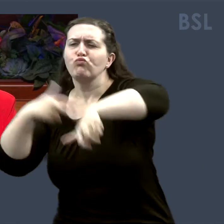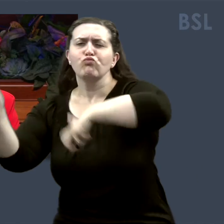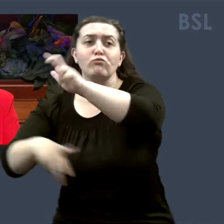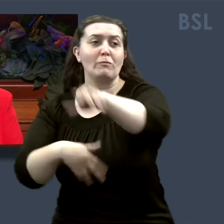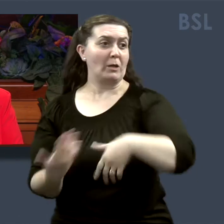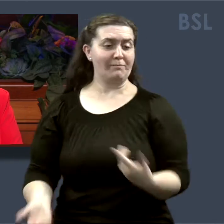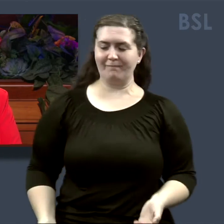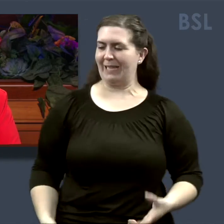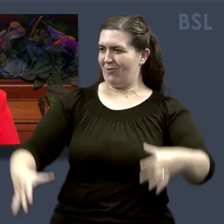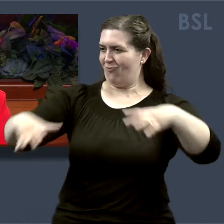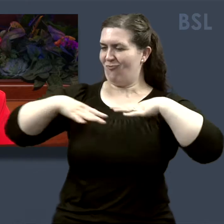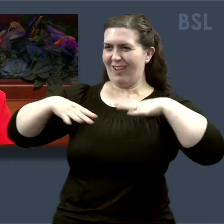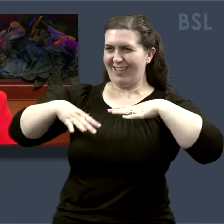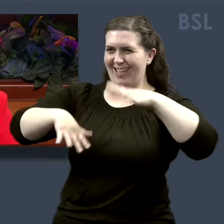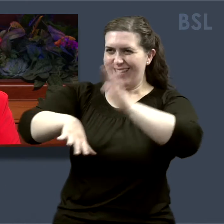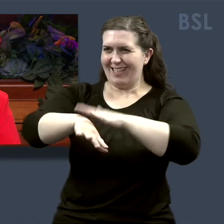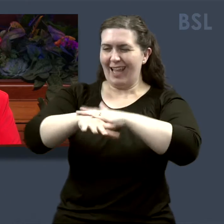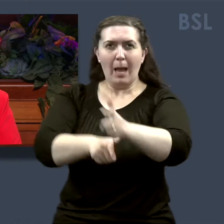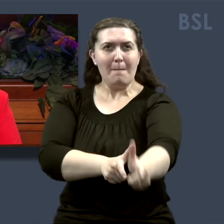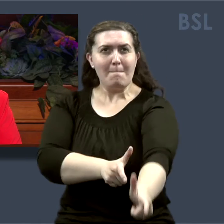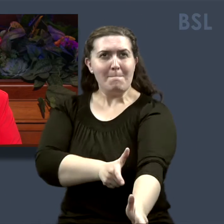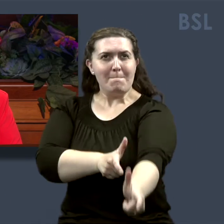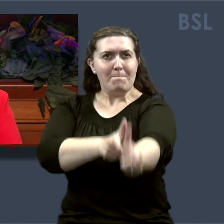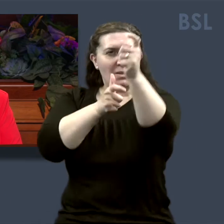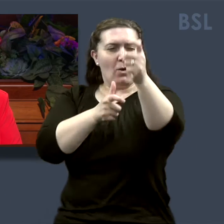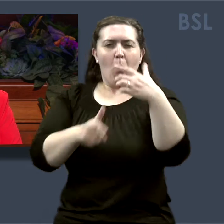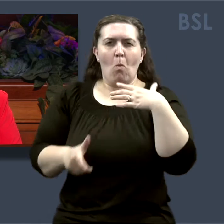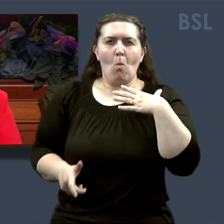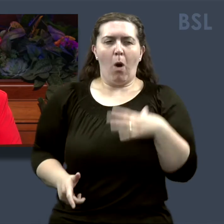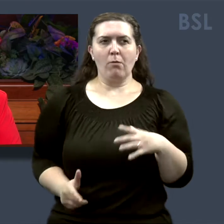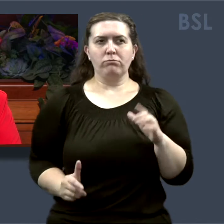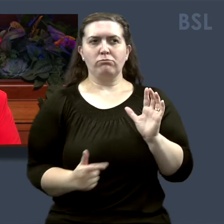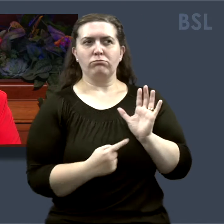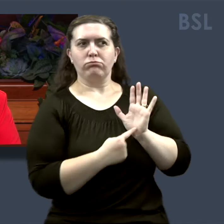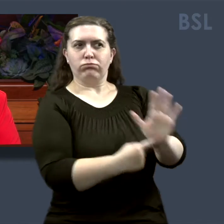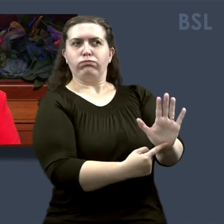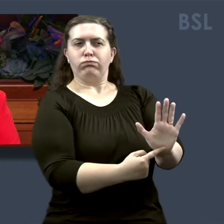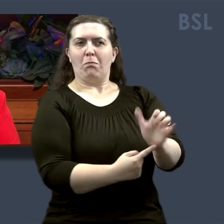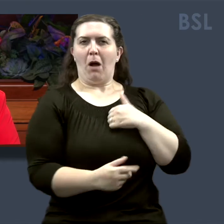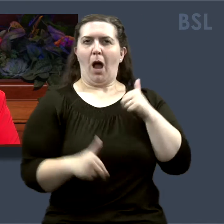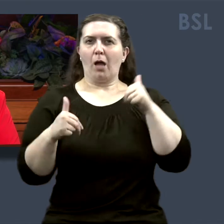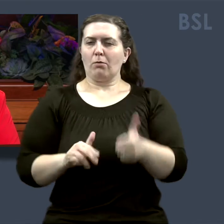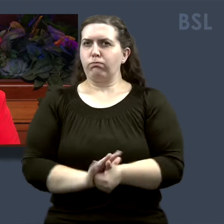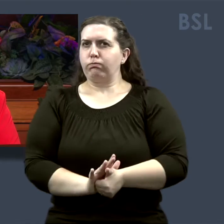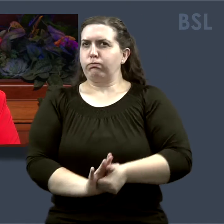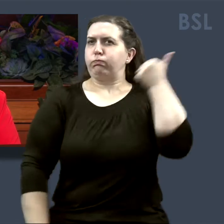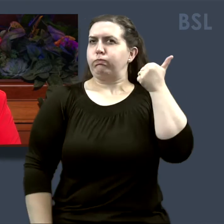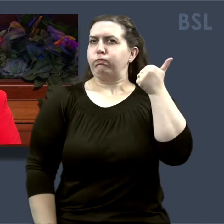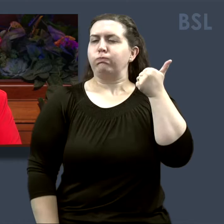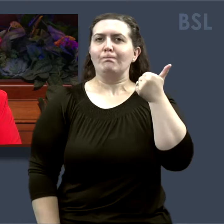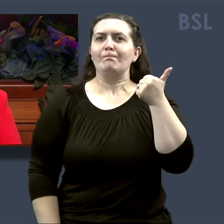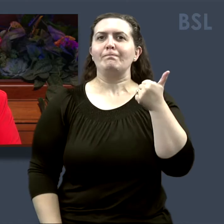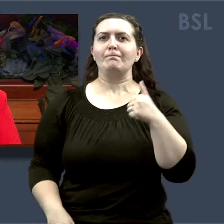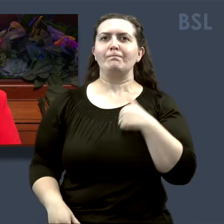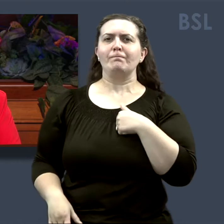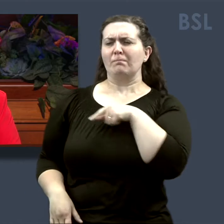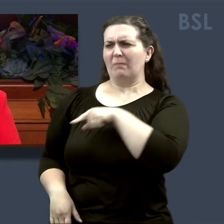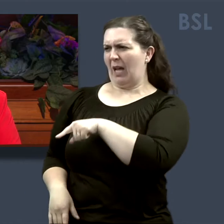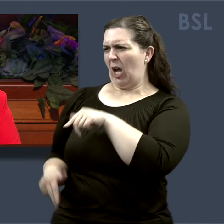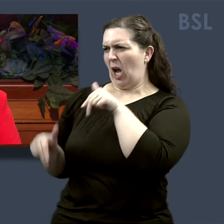When it was time to begin, Jack was anxious to show off Cassie's amazing skills. However, Cassie was acting